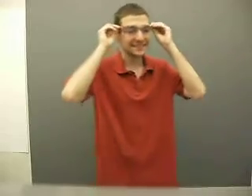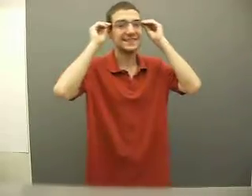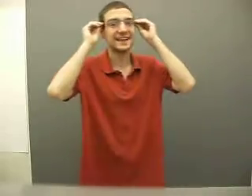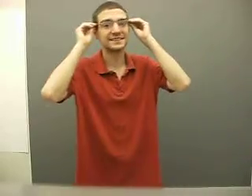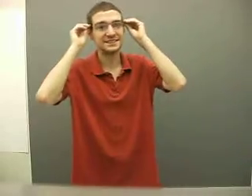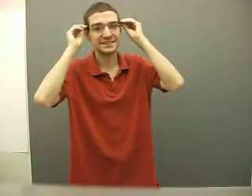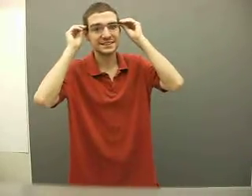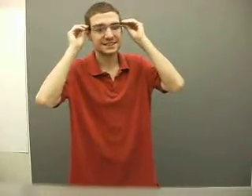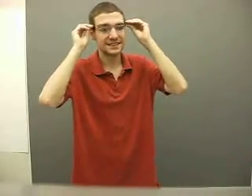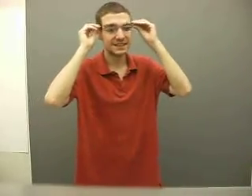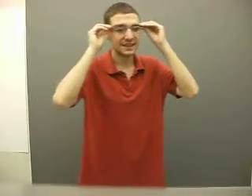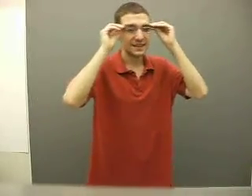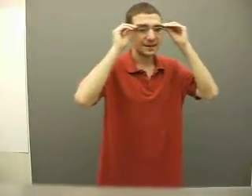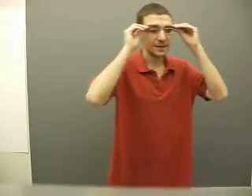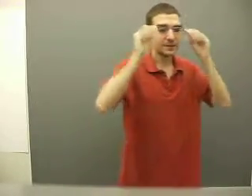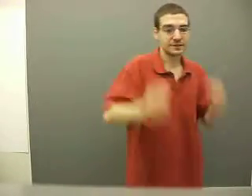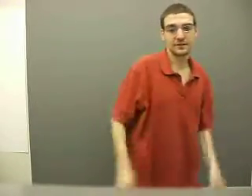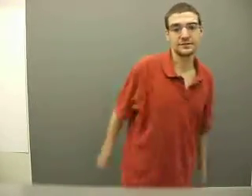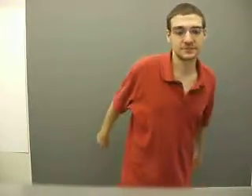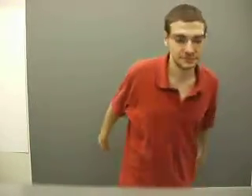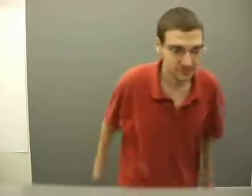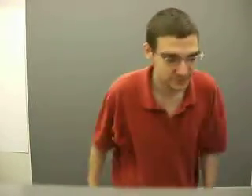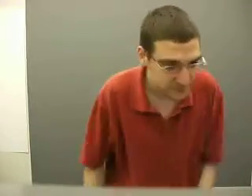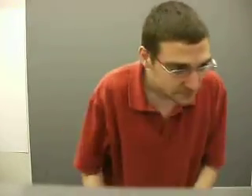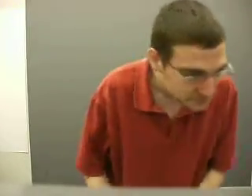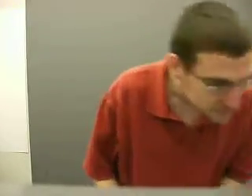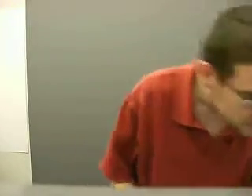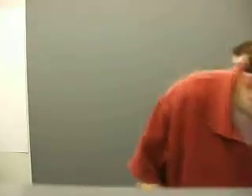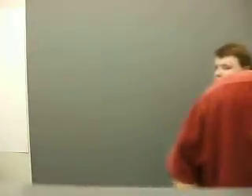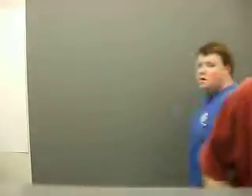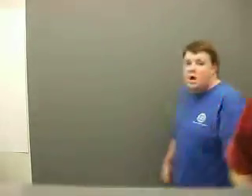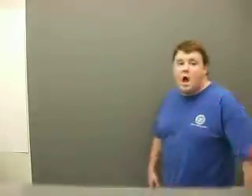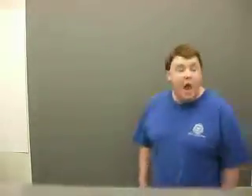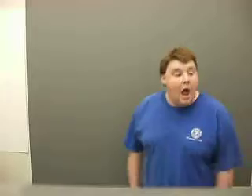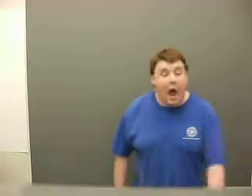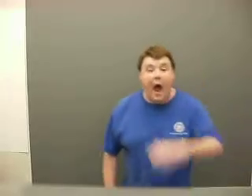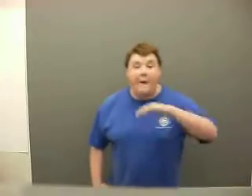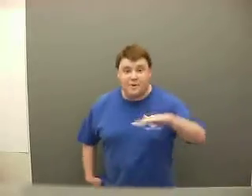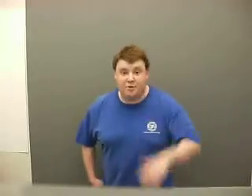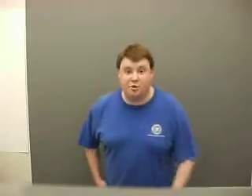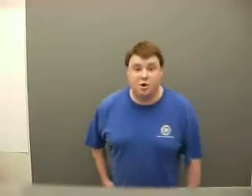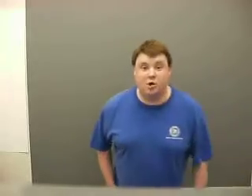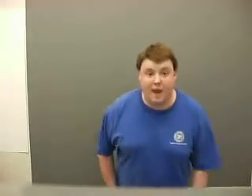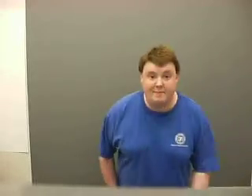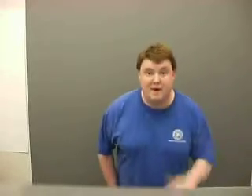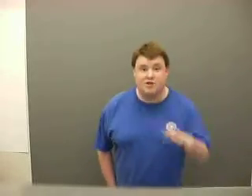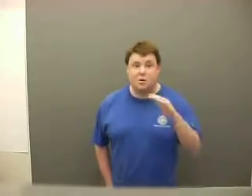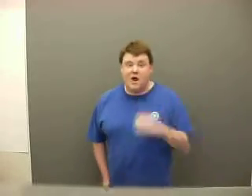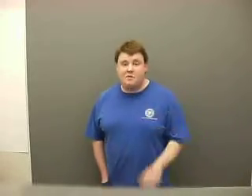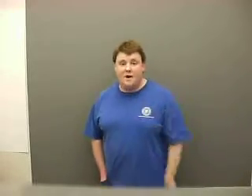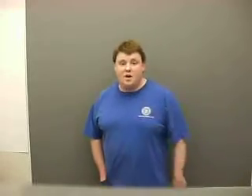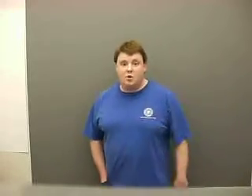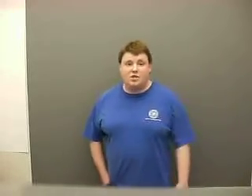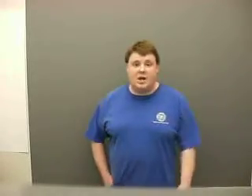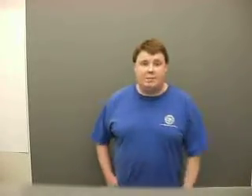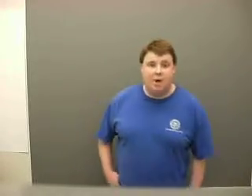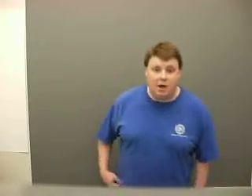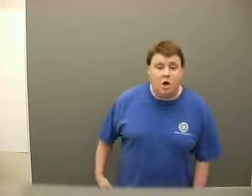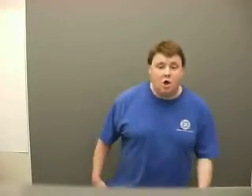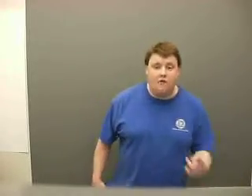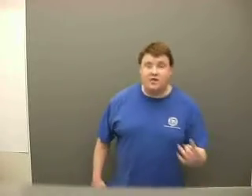Yes. Okay. Yep. Yo. I've been through a struggle right with my hustle. Everybody knows that I'm gonna go for